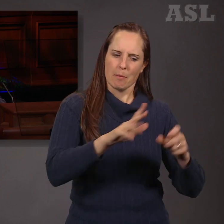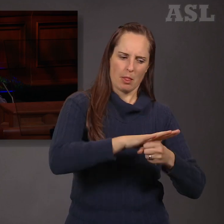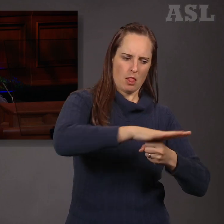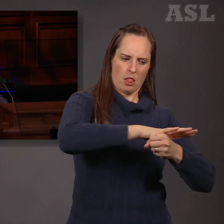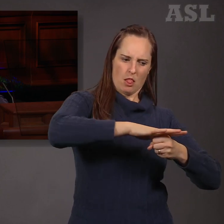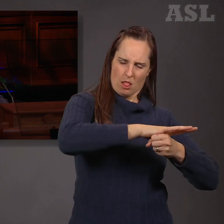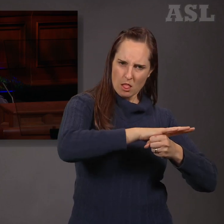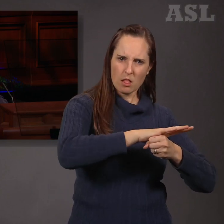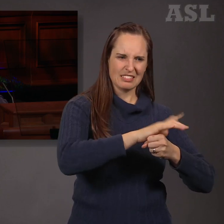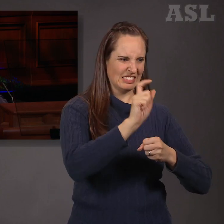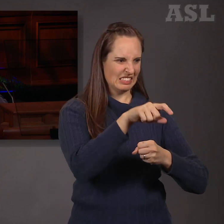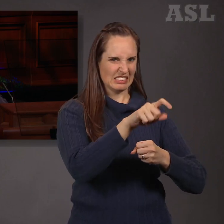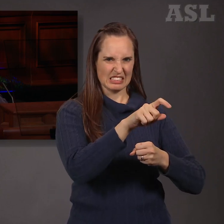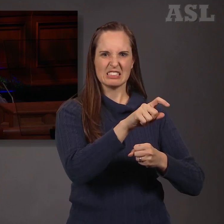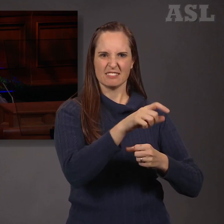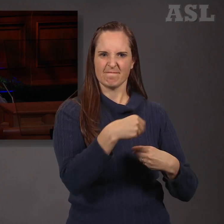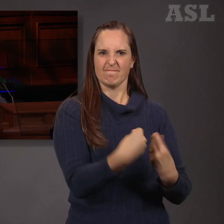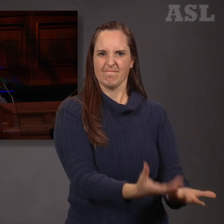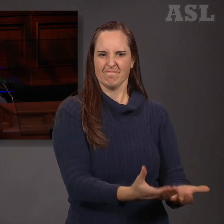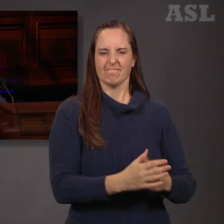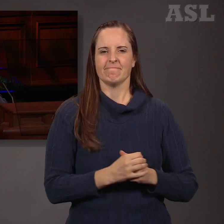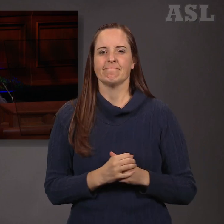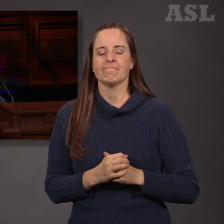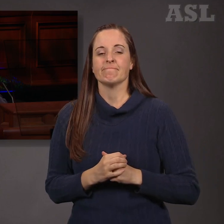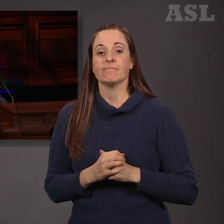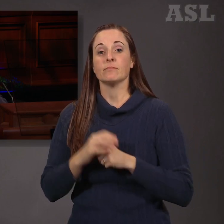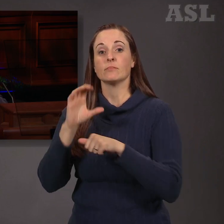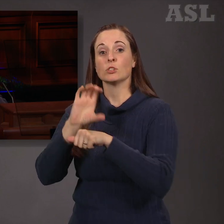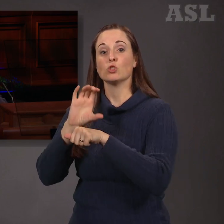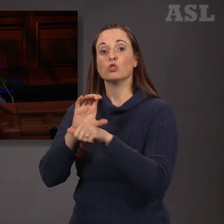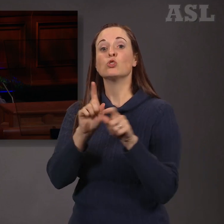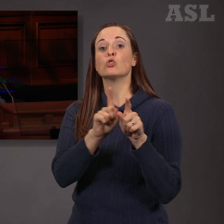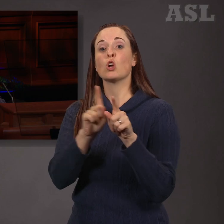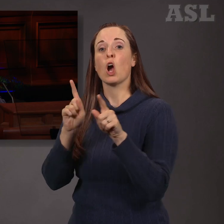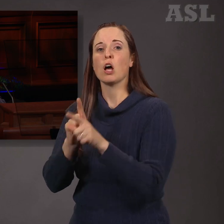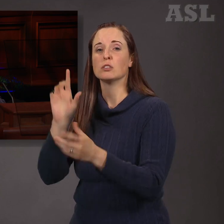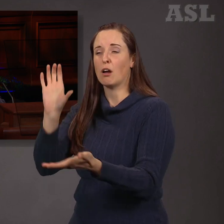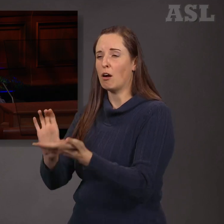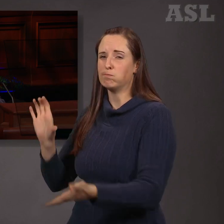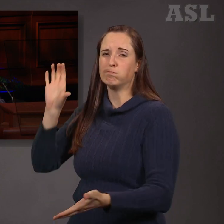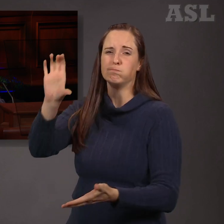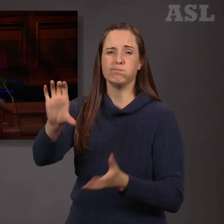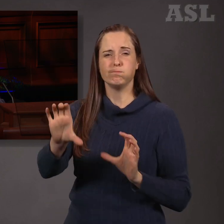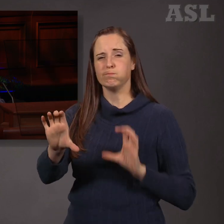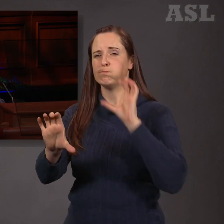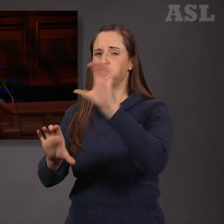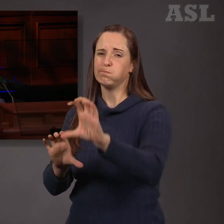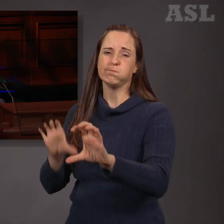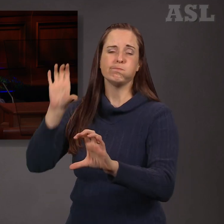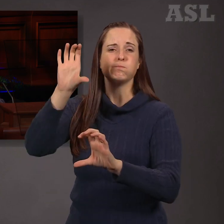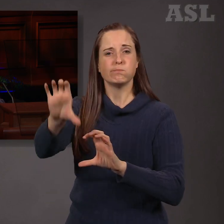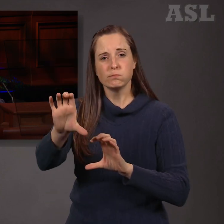congregations. The Church also makes enormous contributions for humanitarian